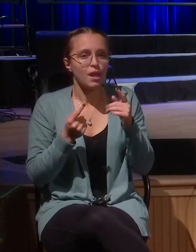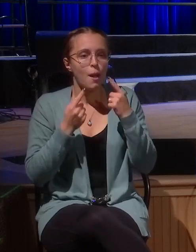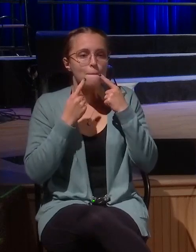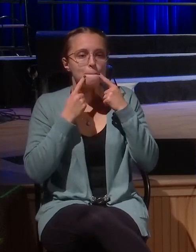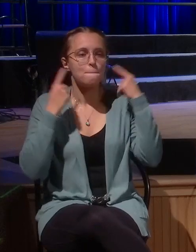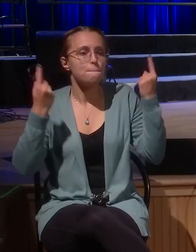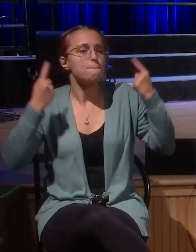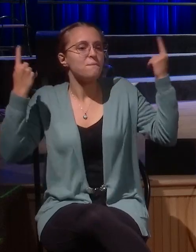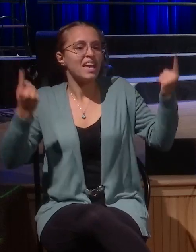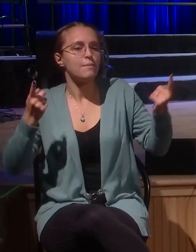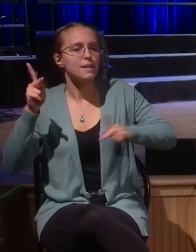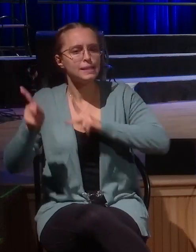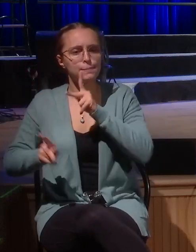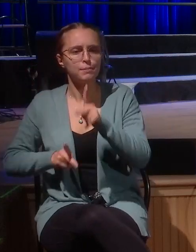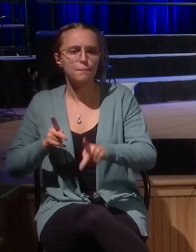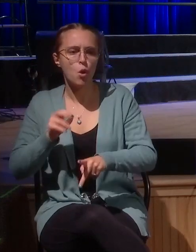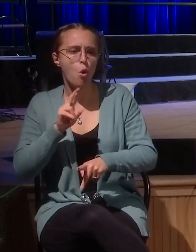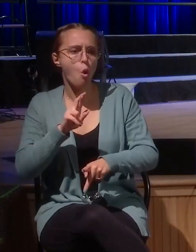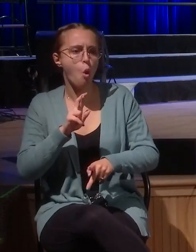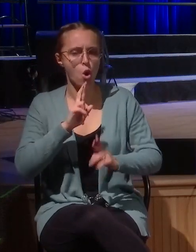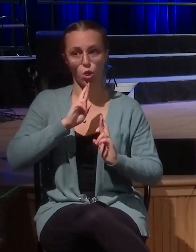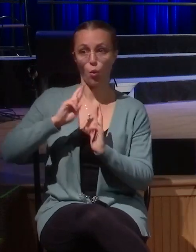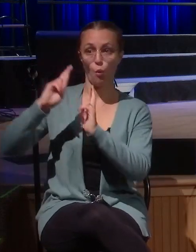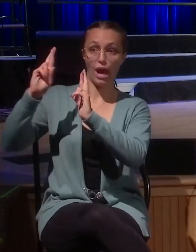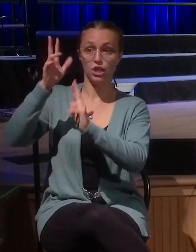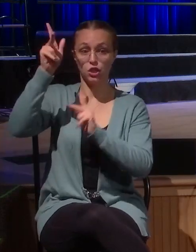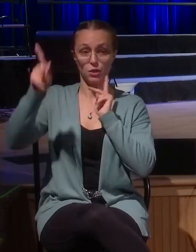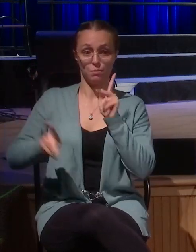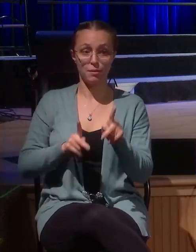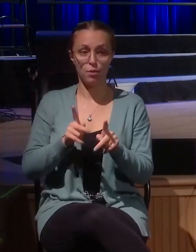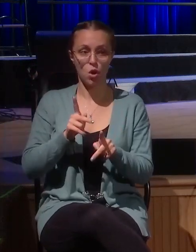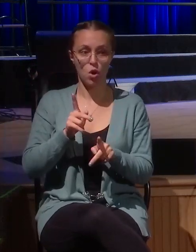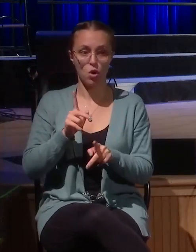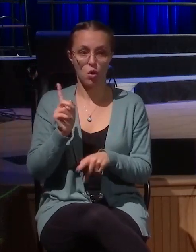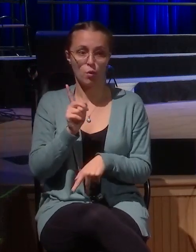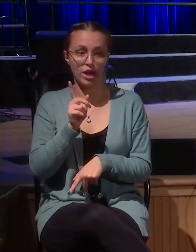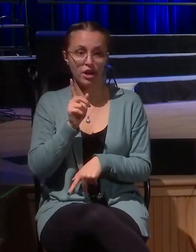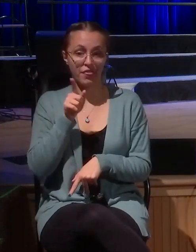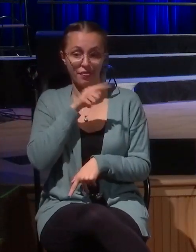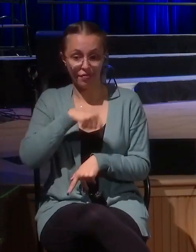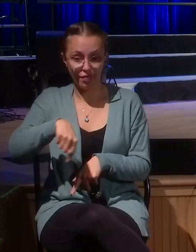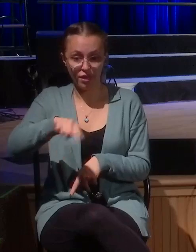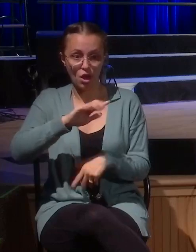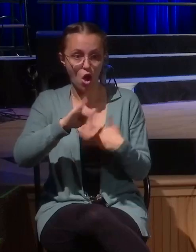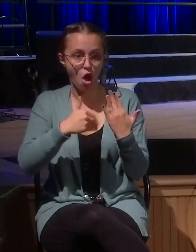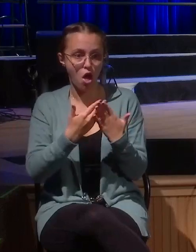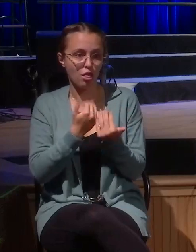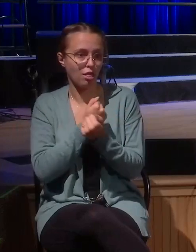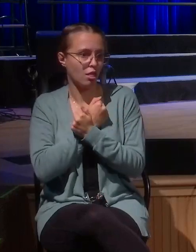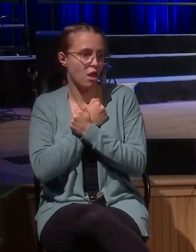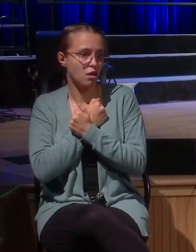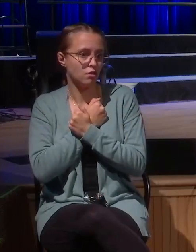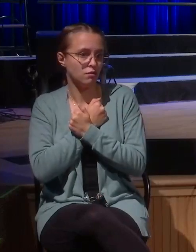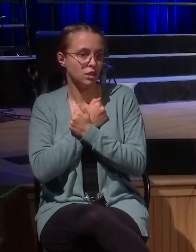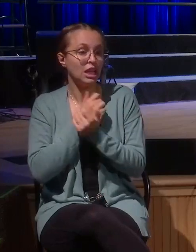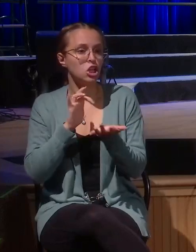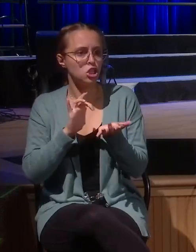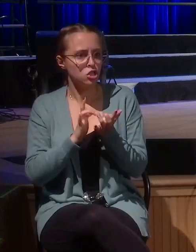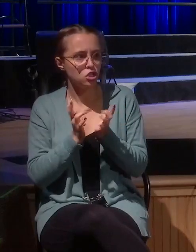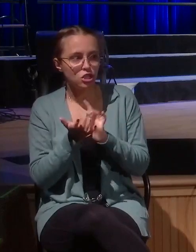the righteous people or the people that everybody loves here? How do I get in with this town and with this crew that I might find the right people to connect with?